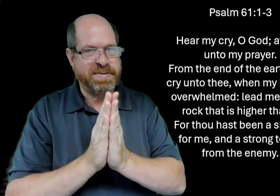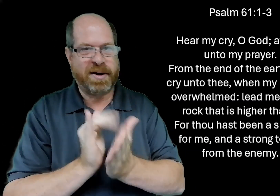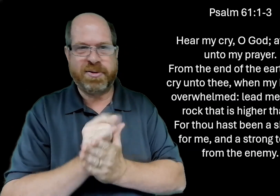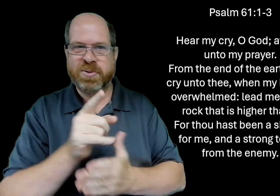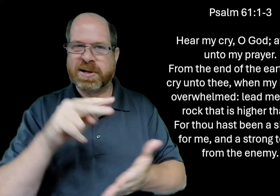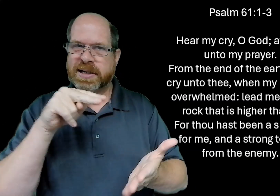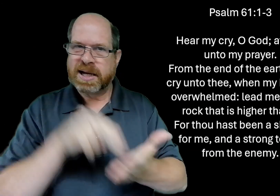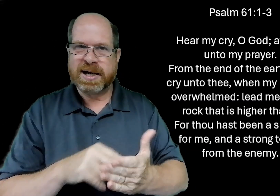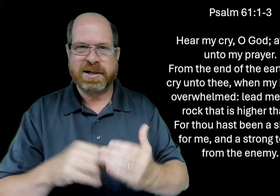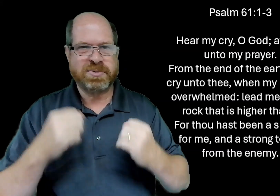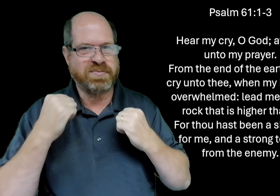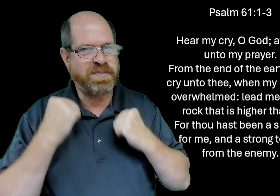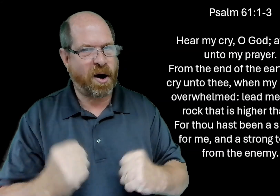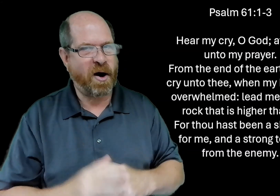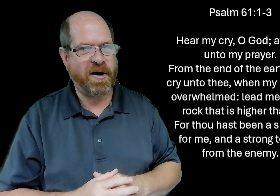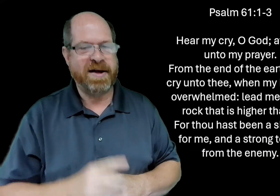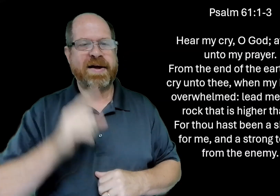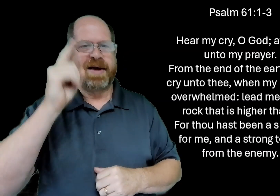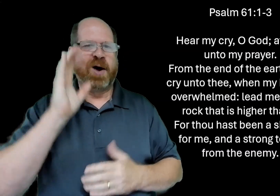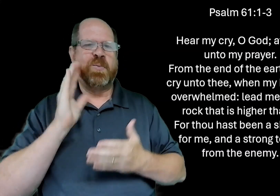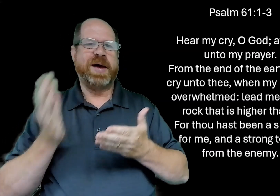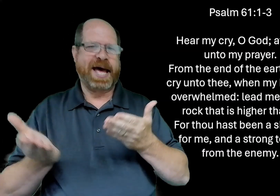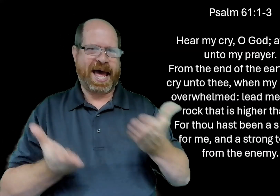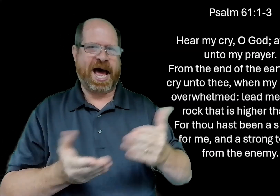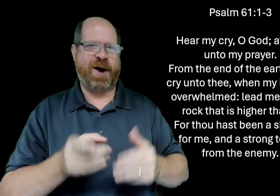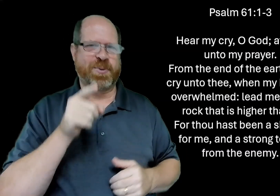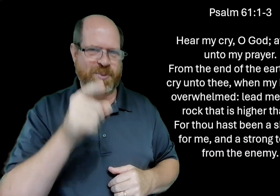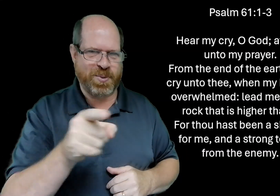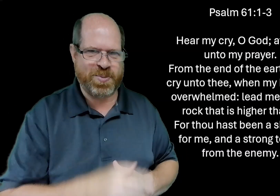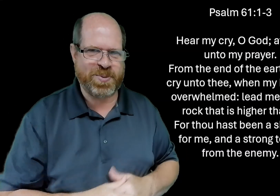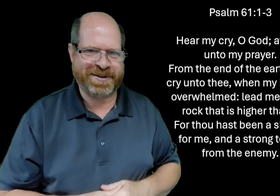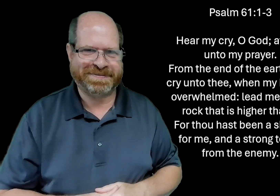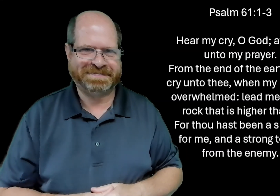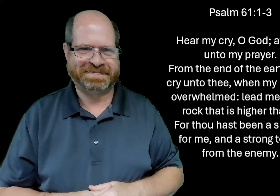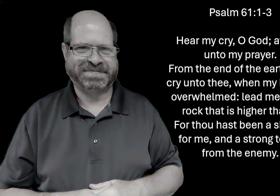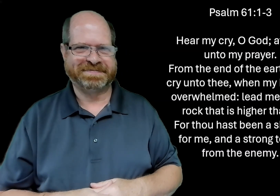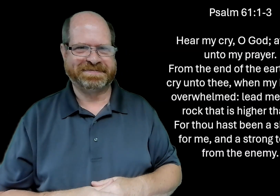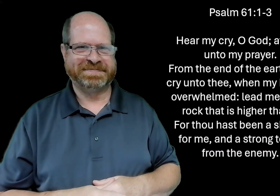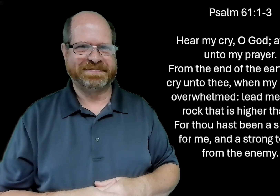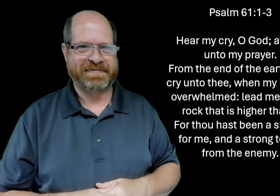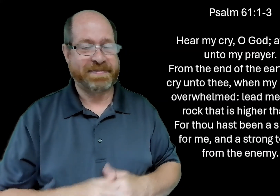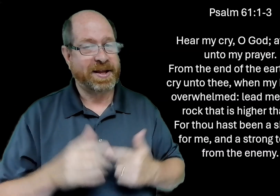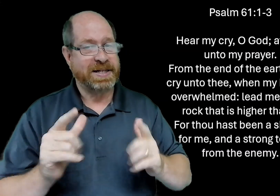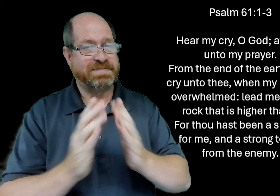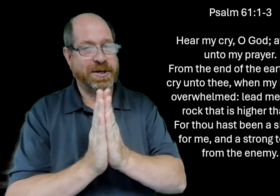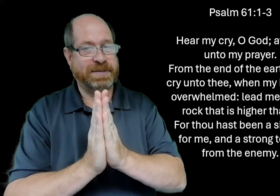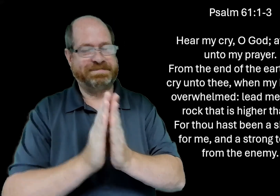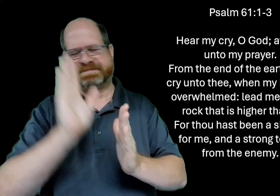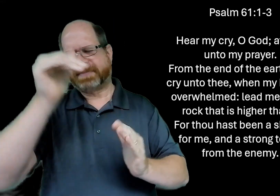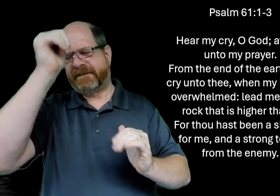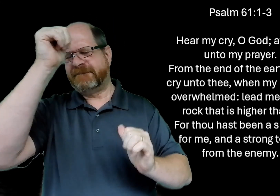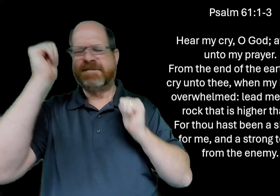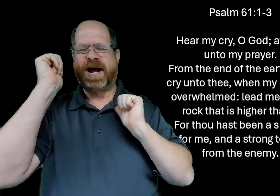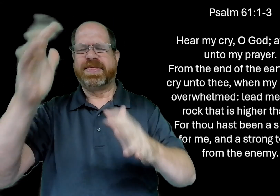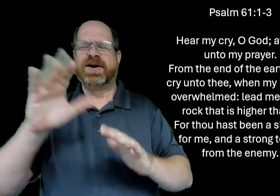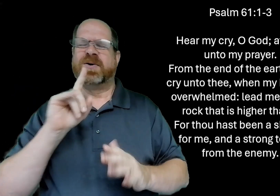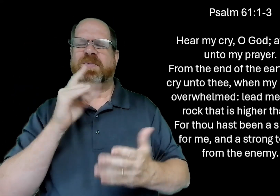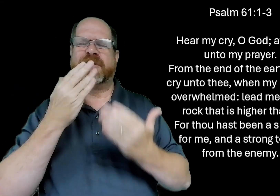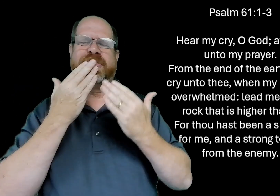but i pray that you stand strong and that god will carry you let's pray heavenly